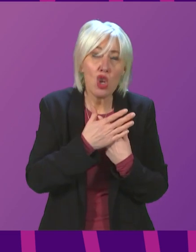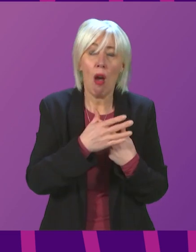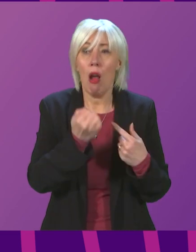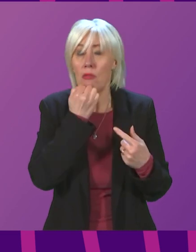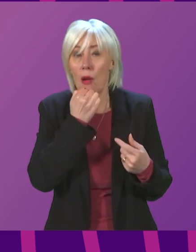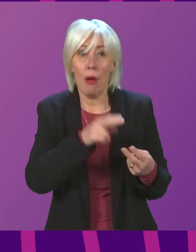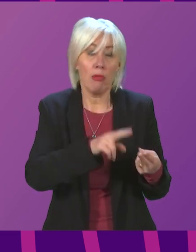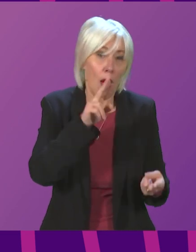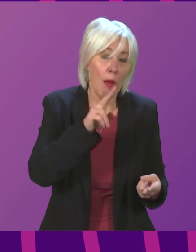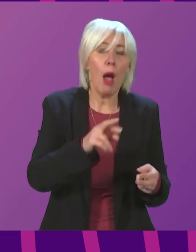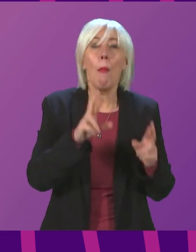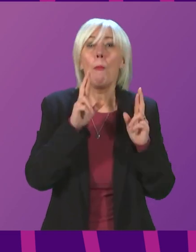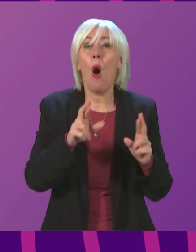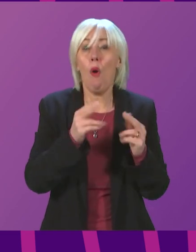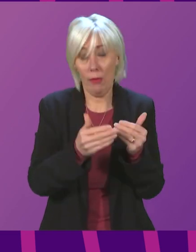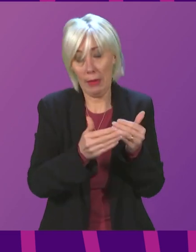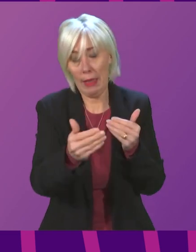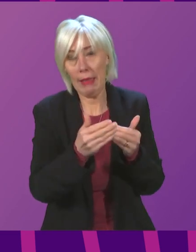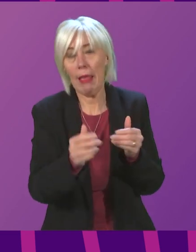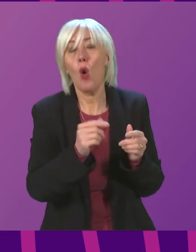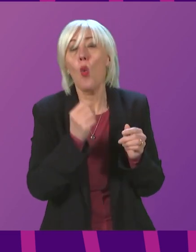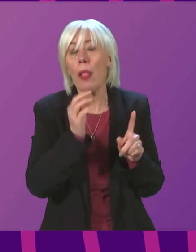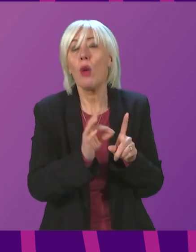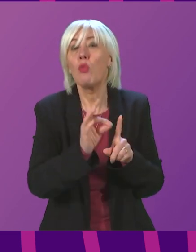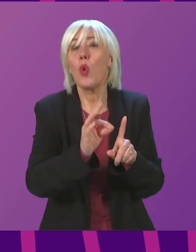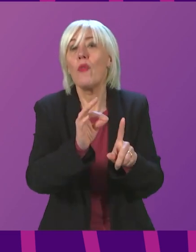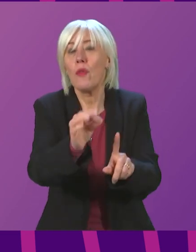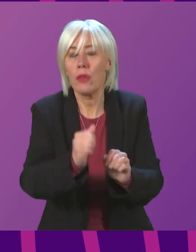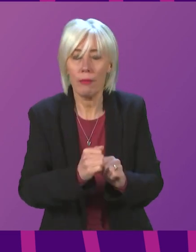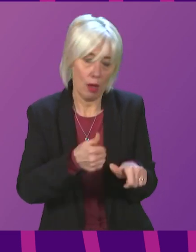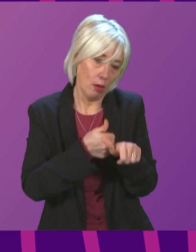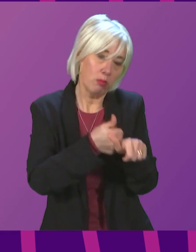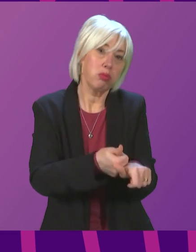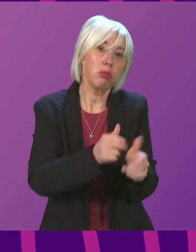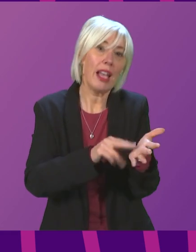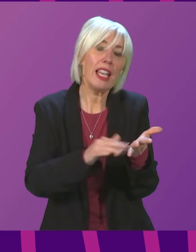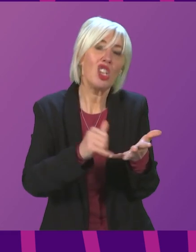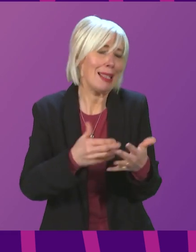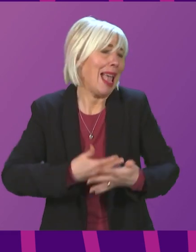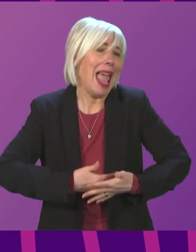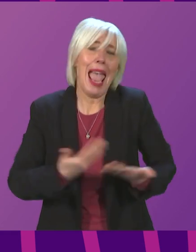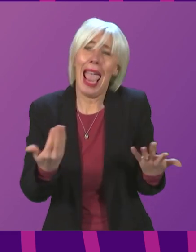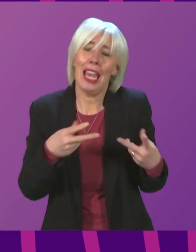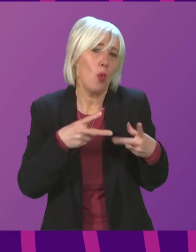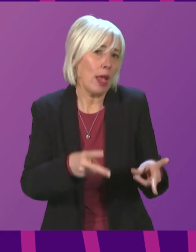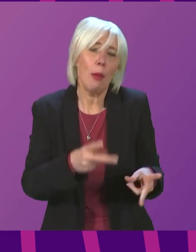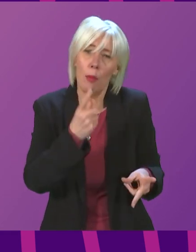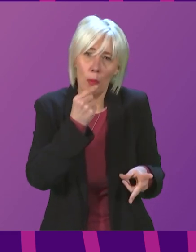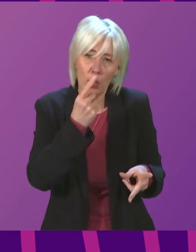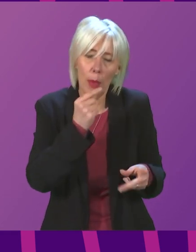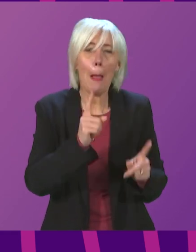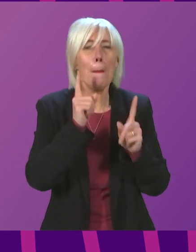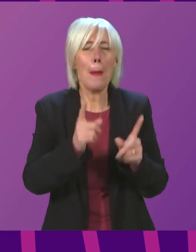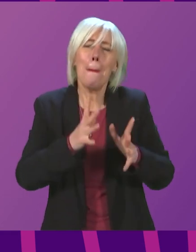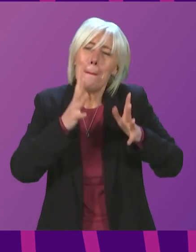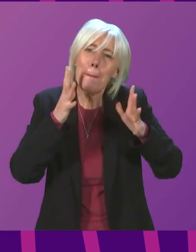these figures start to improve in the weeks ahead. We will continue to support the National Health Service in every way we can. But the biggest thing,